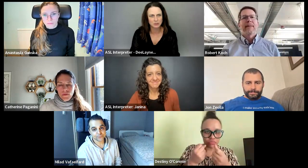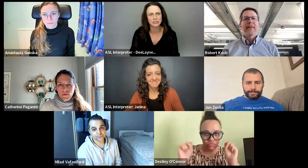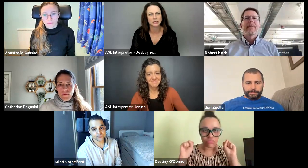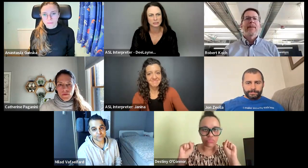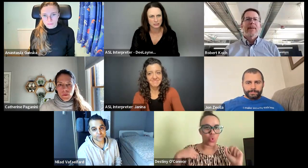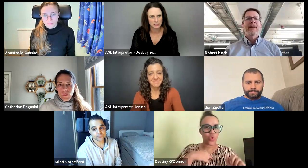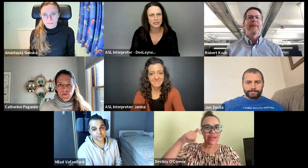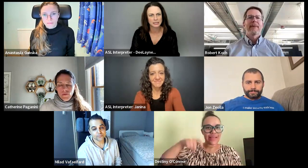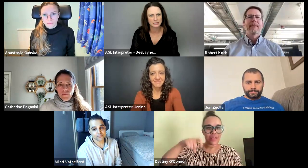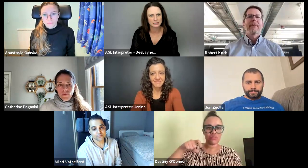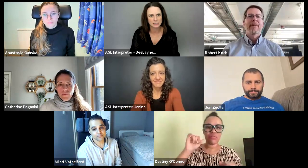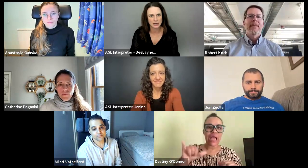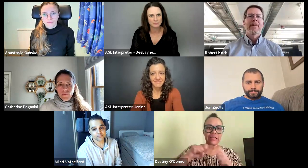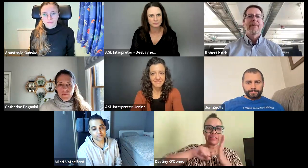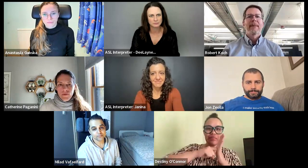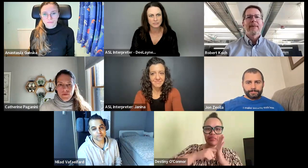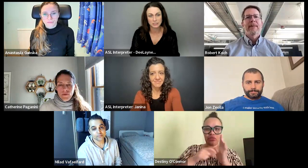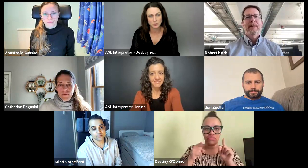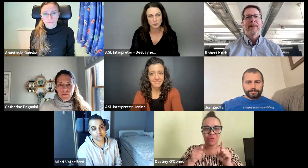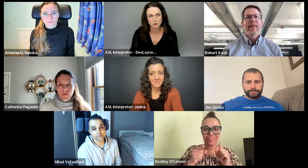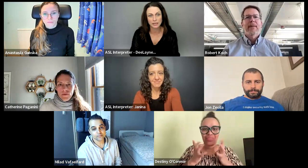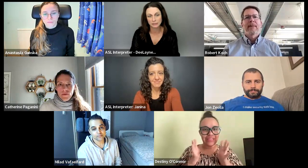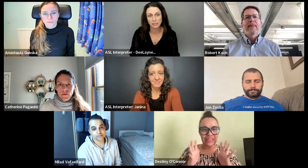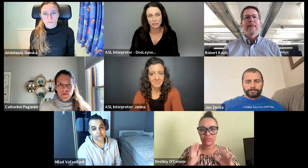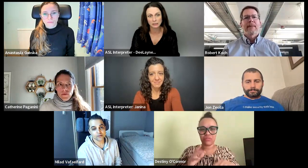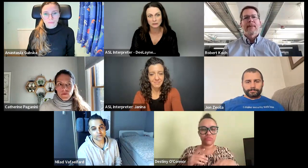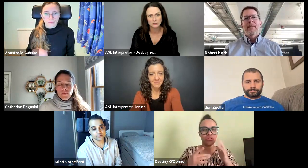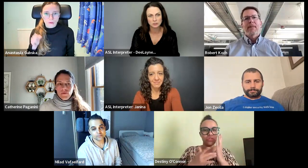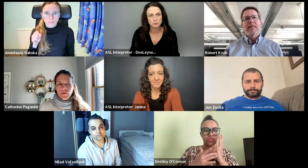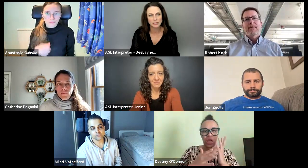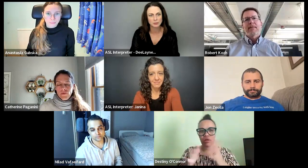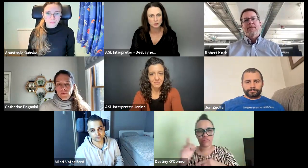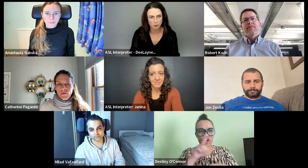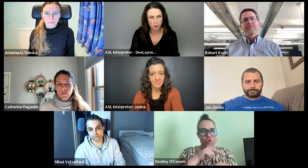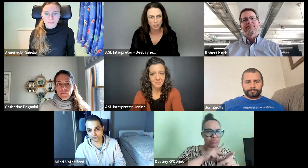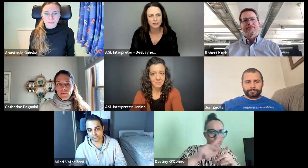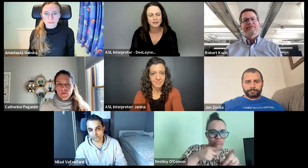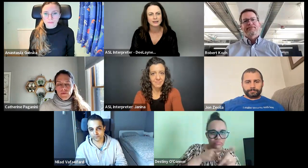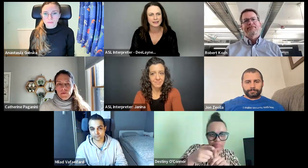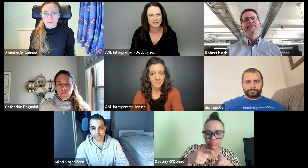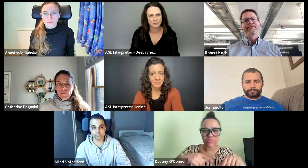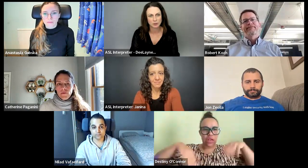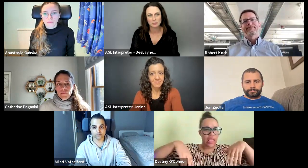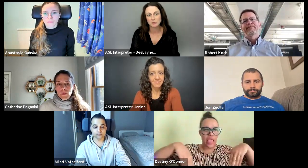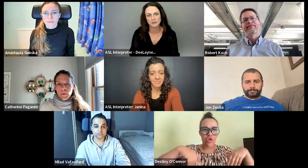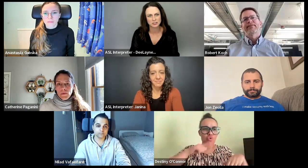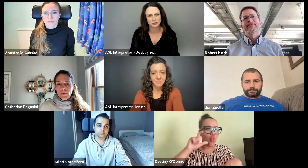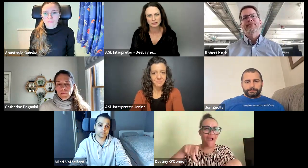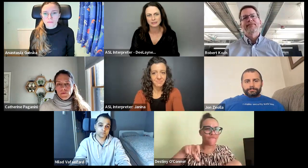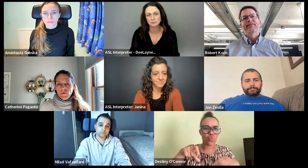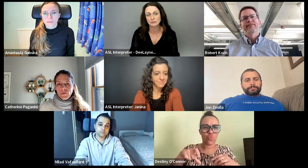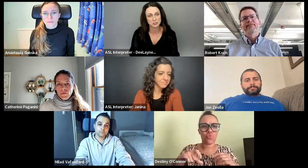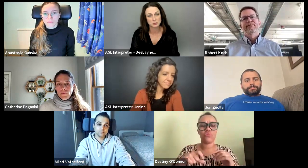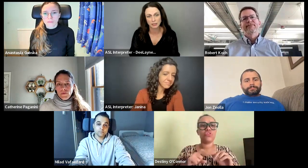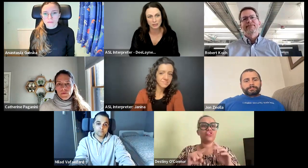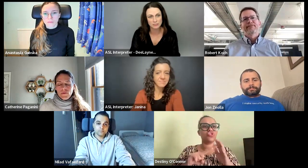accessibility and, um, that it's critical and key to being able to do our work. And if we're going to be professional